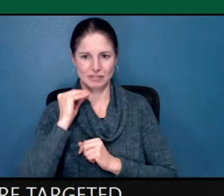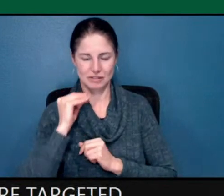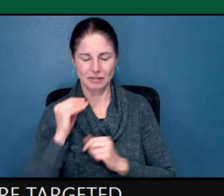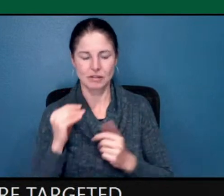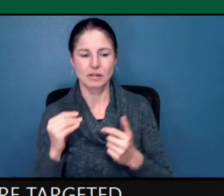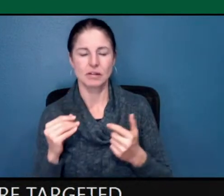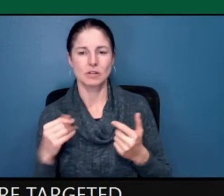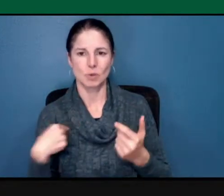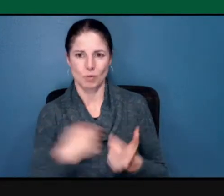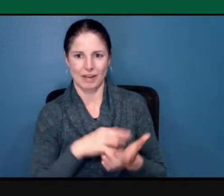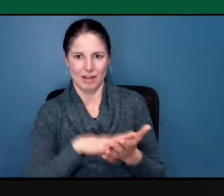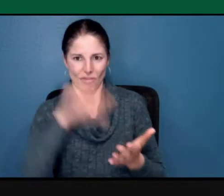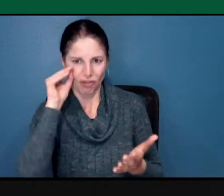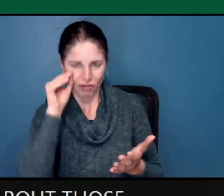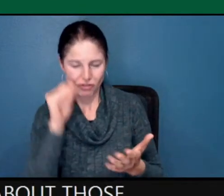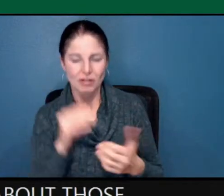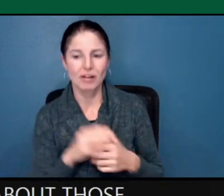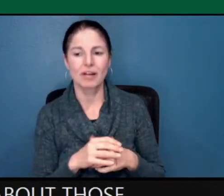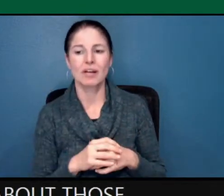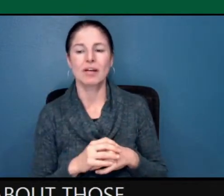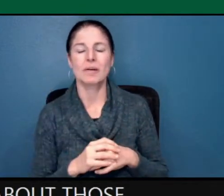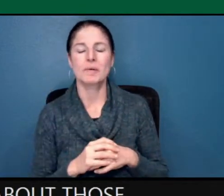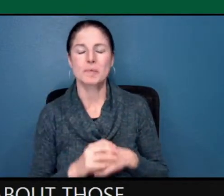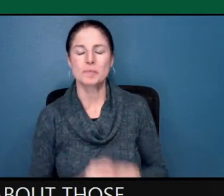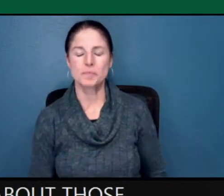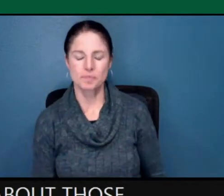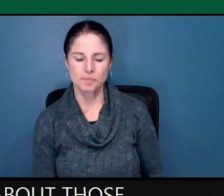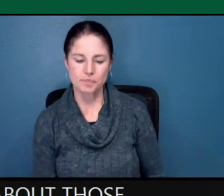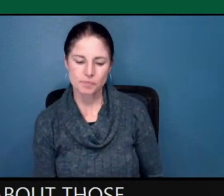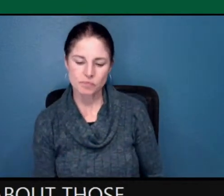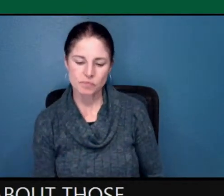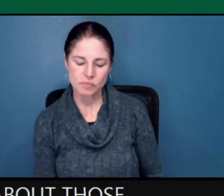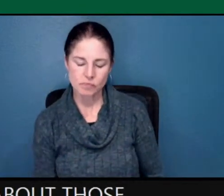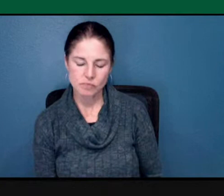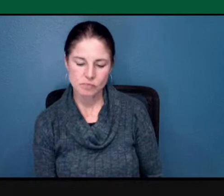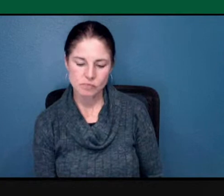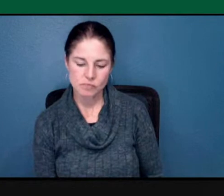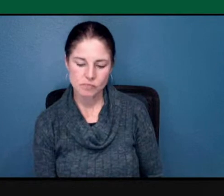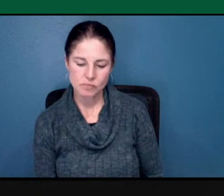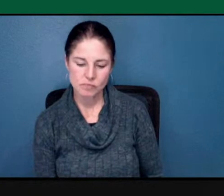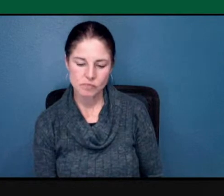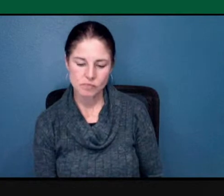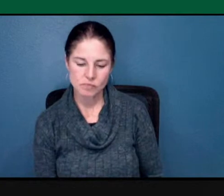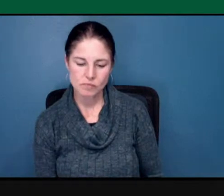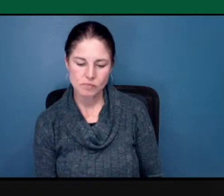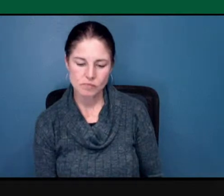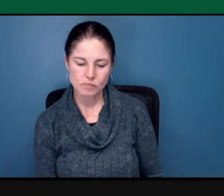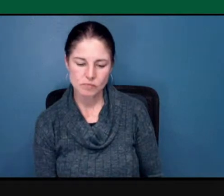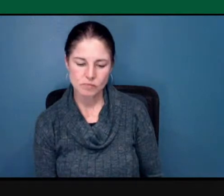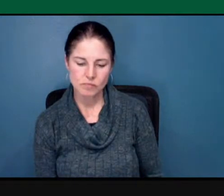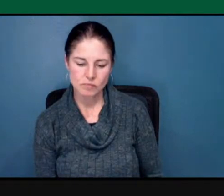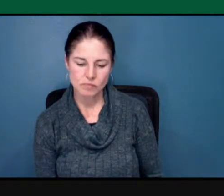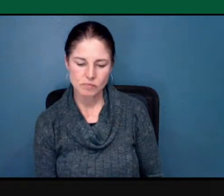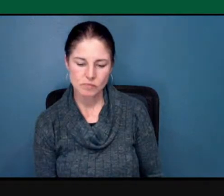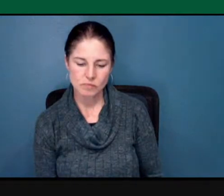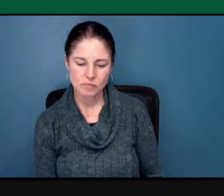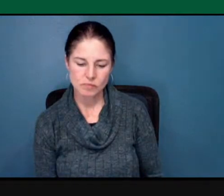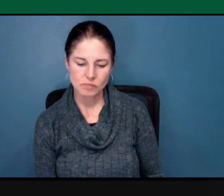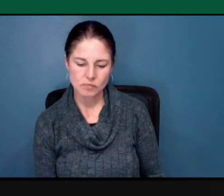Rita, is that how do we, I mean, when we are a targeted community,